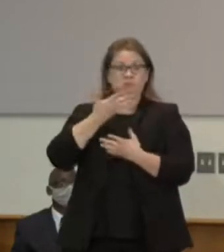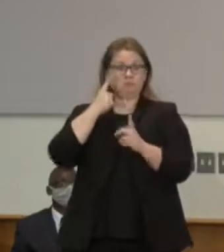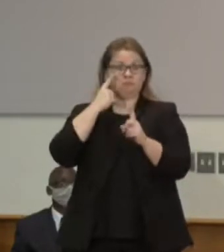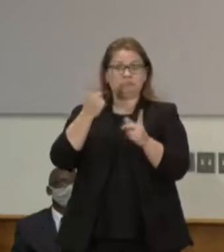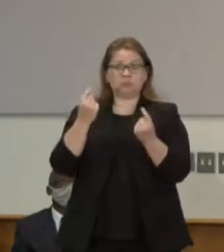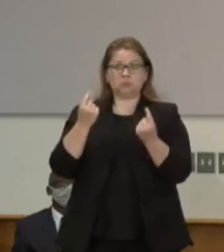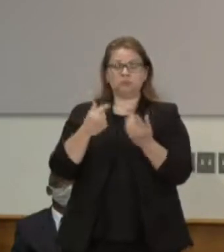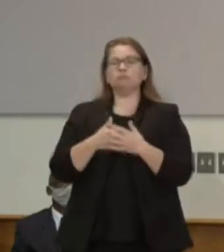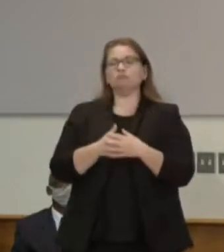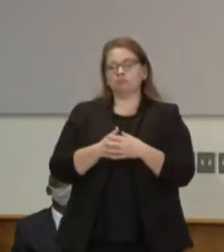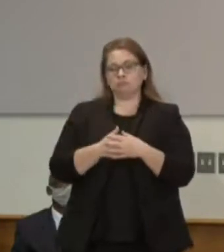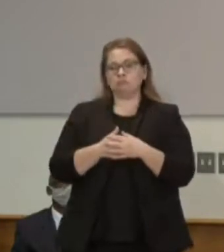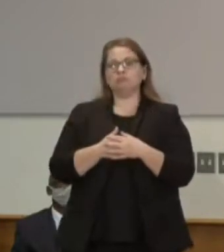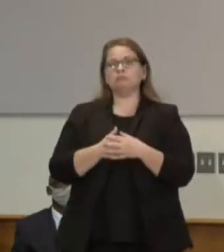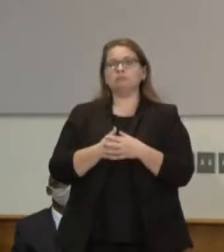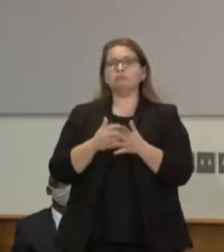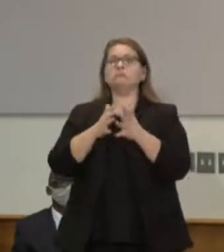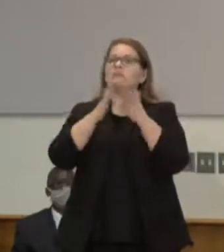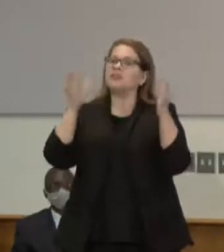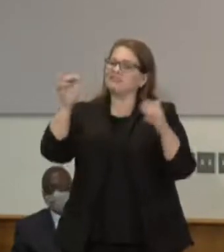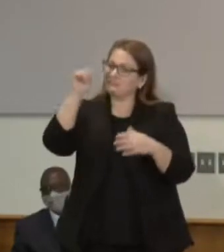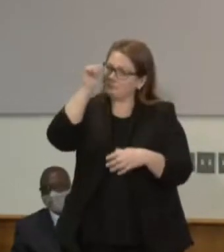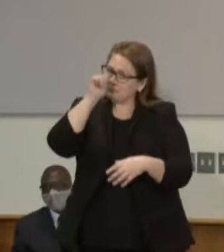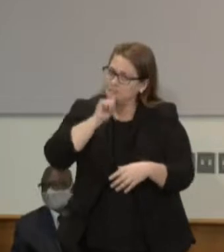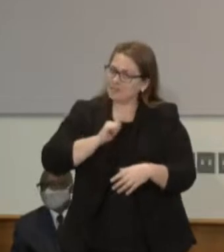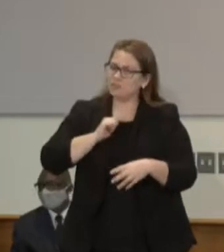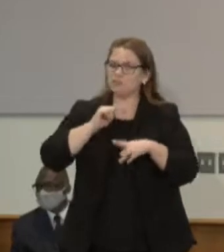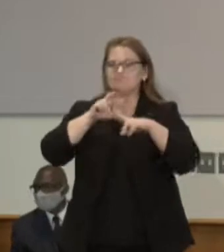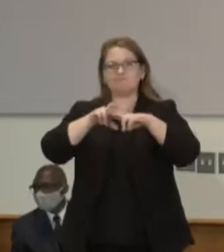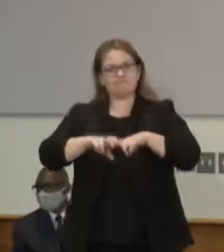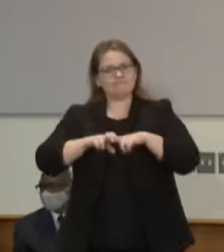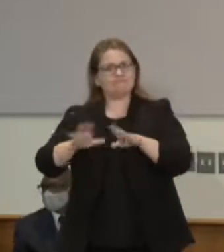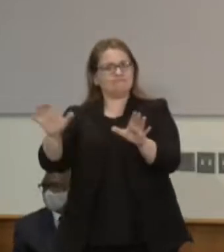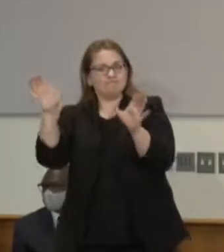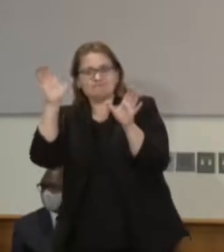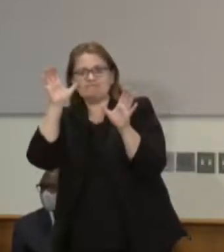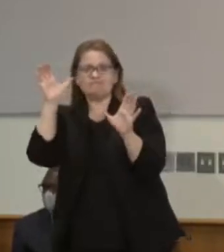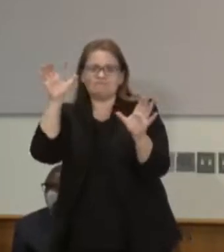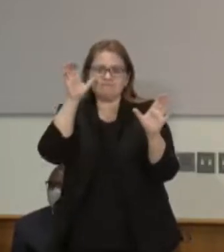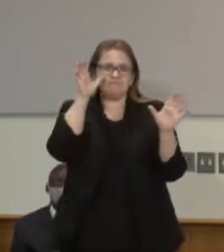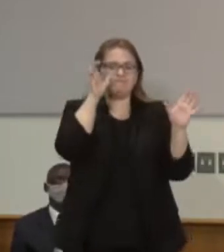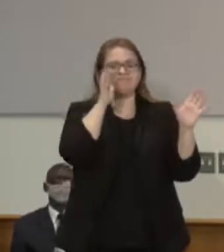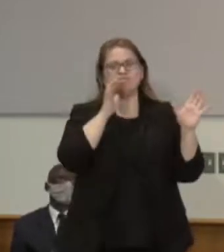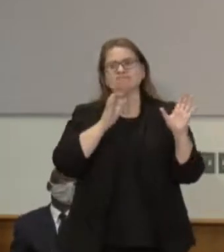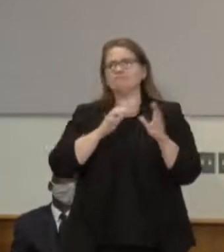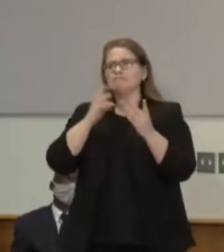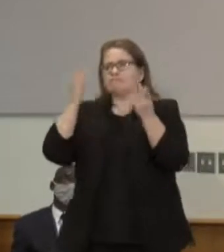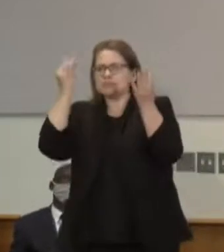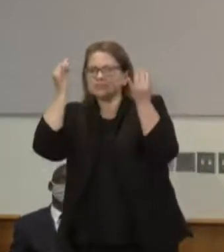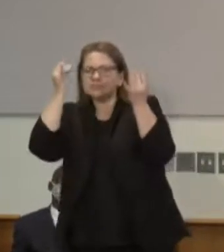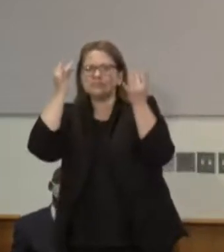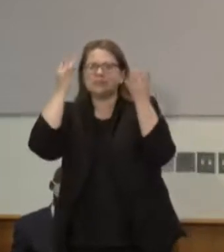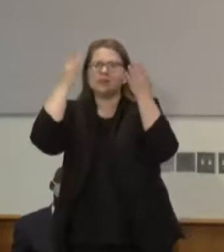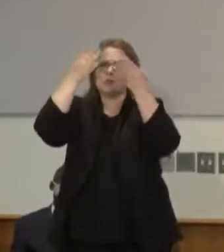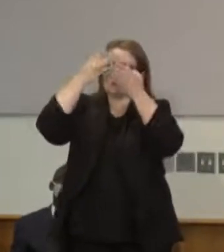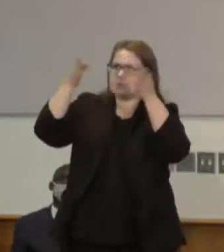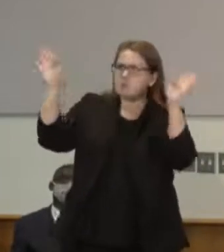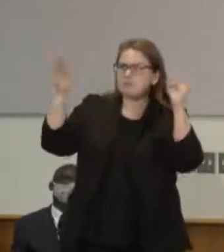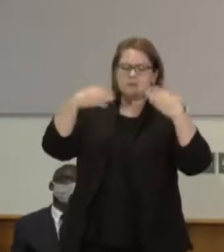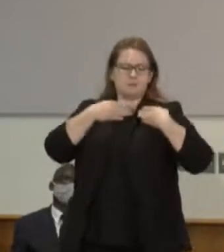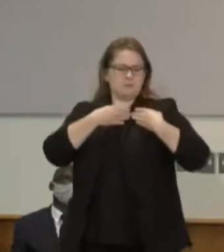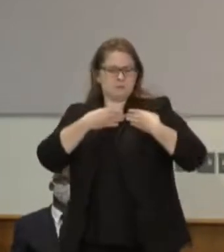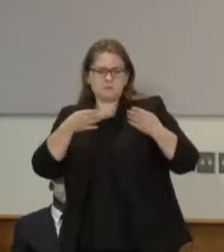of patience and the willingness to sit for a long time and to keep your mind and your hearts open genuinely, is that we